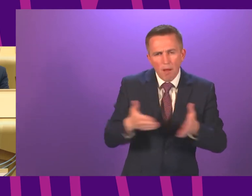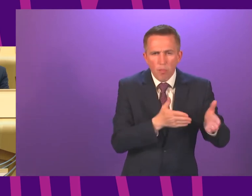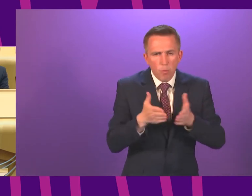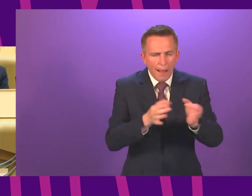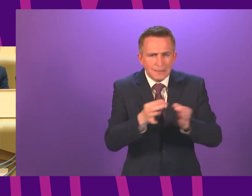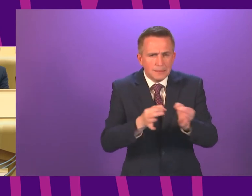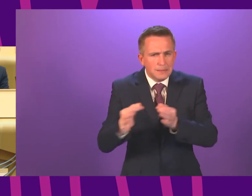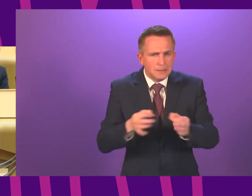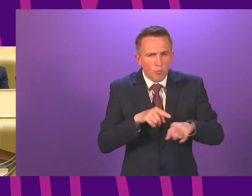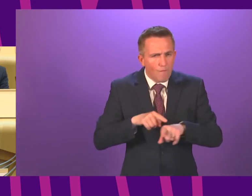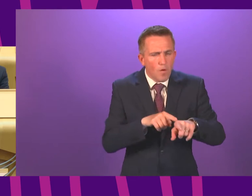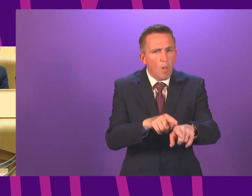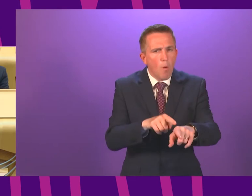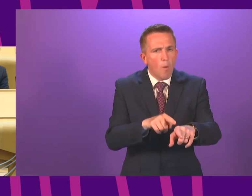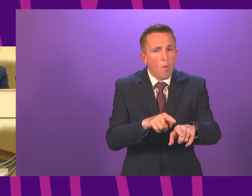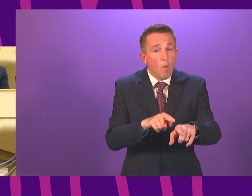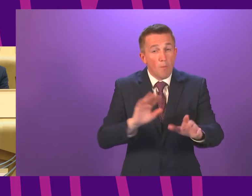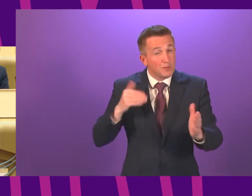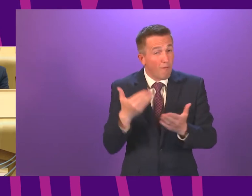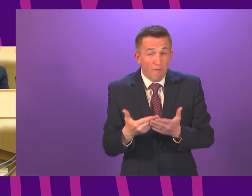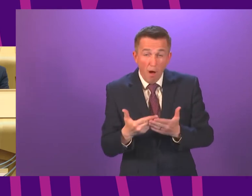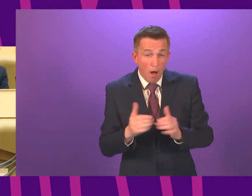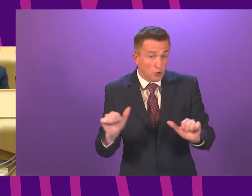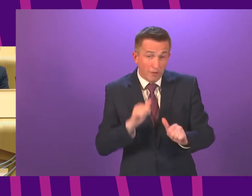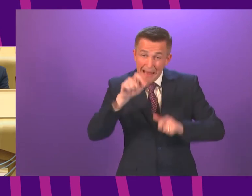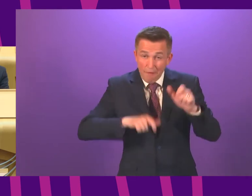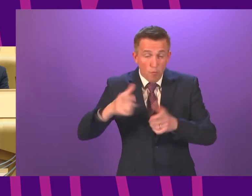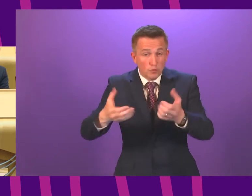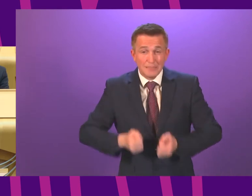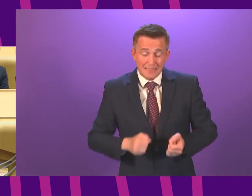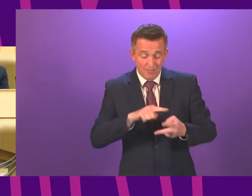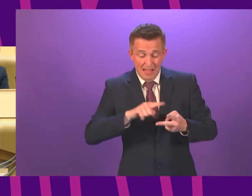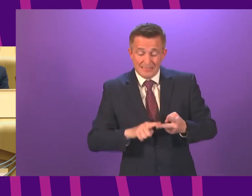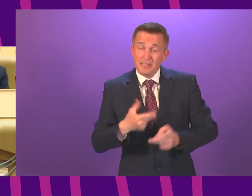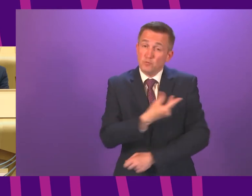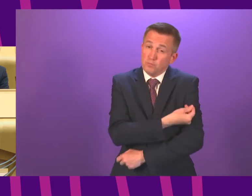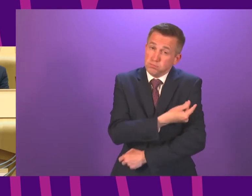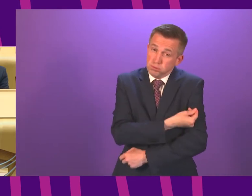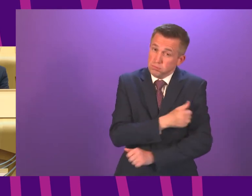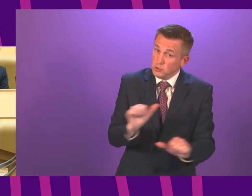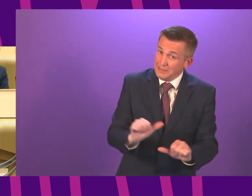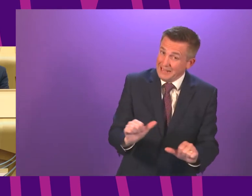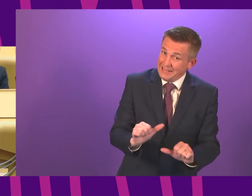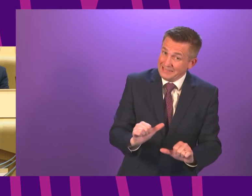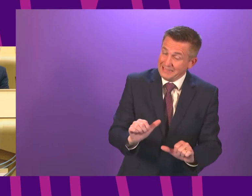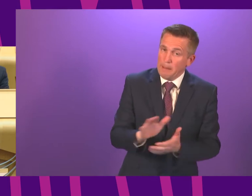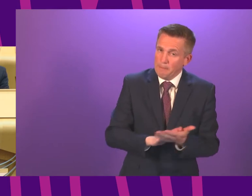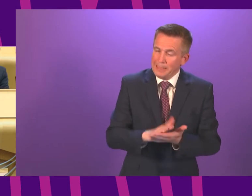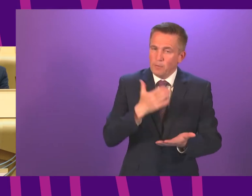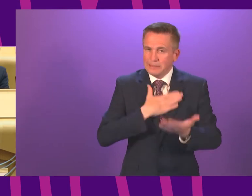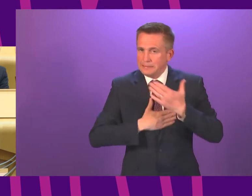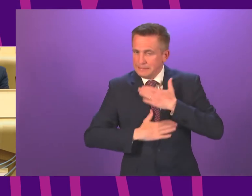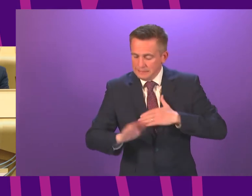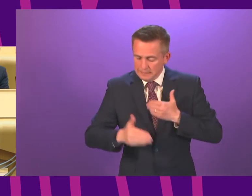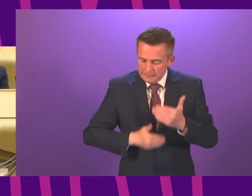all adults have been fully vaccinated with two doses to date, we are not quite there yet. And